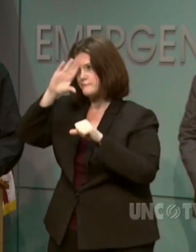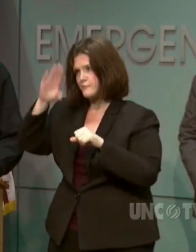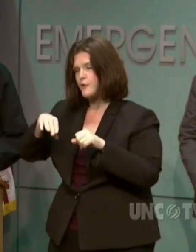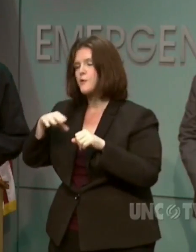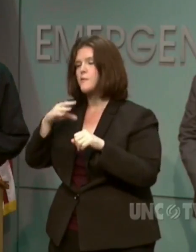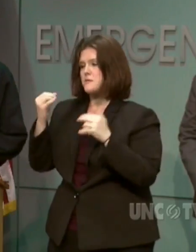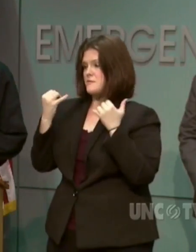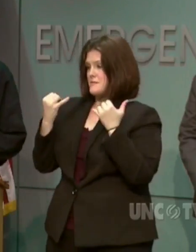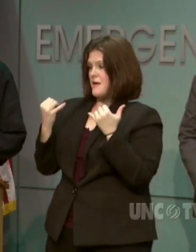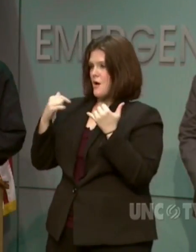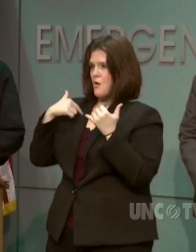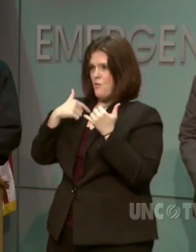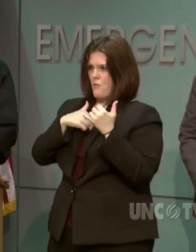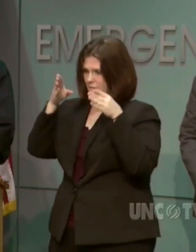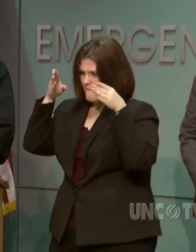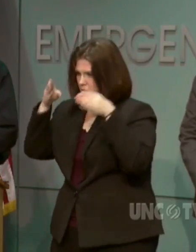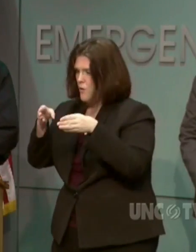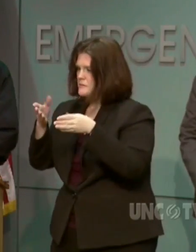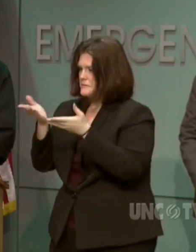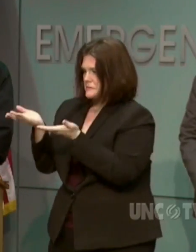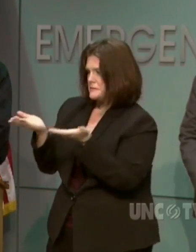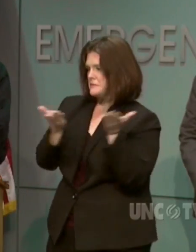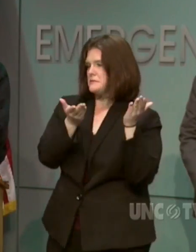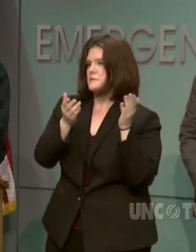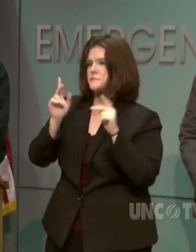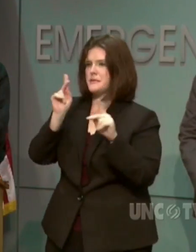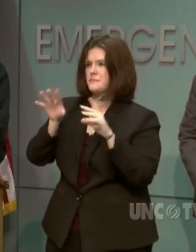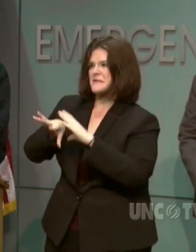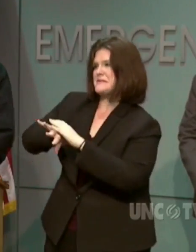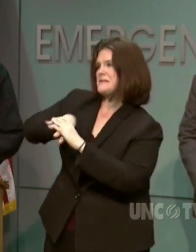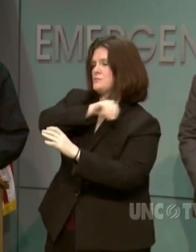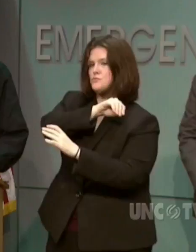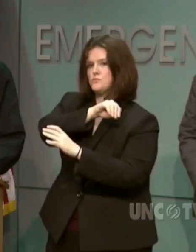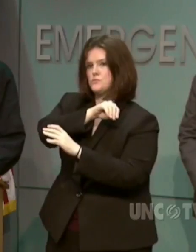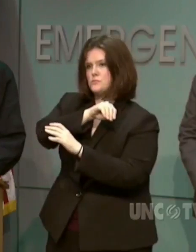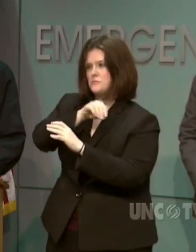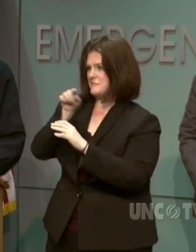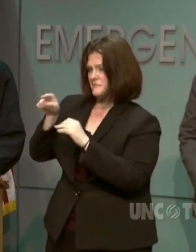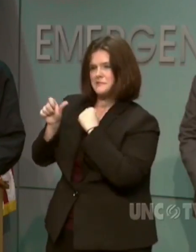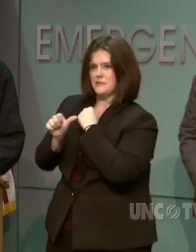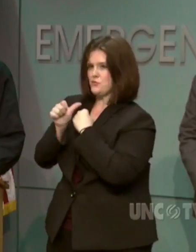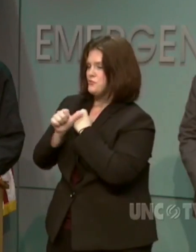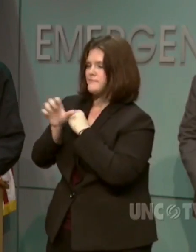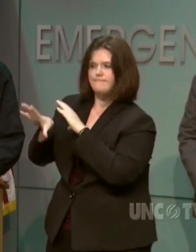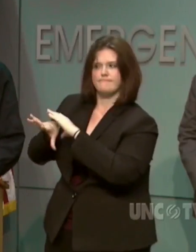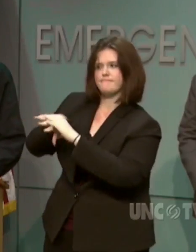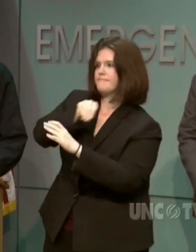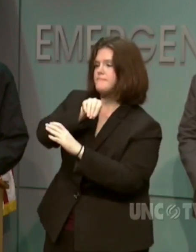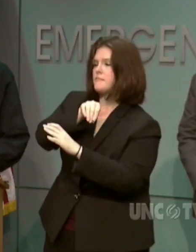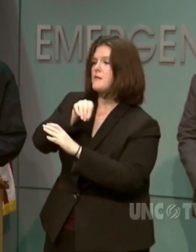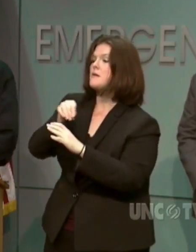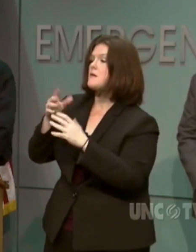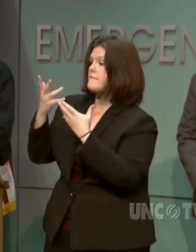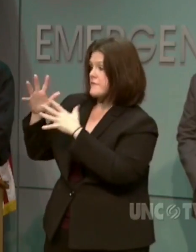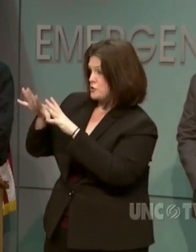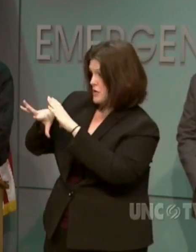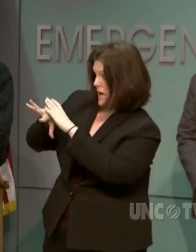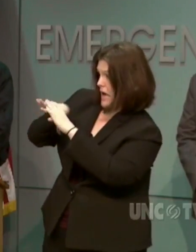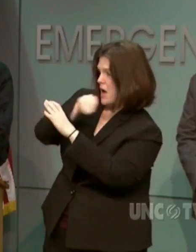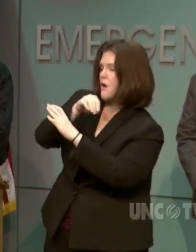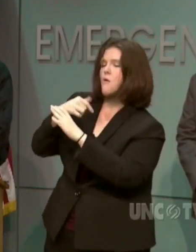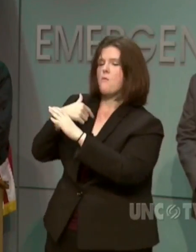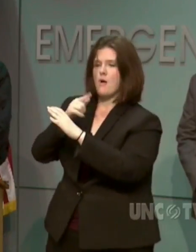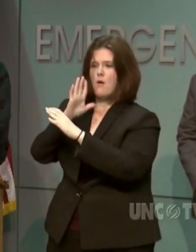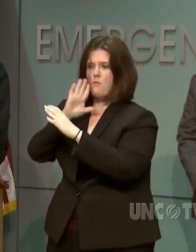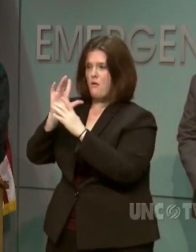is getting people away from immediate danger. And then we will shift into putting our communities